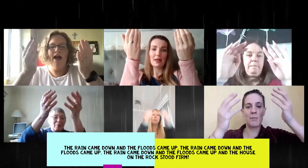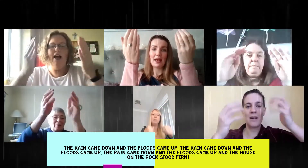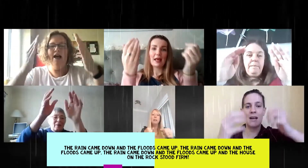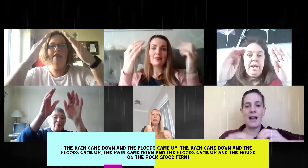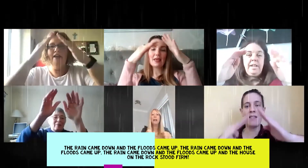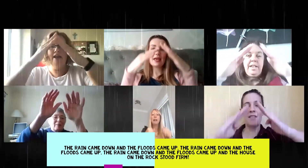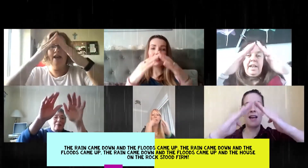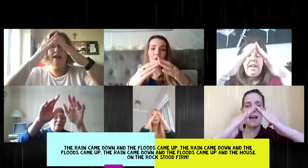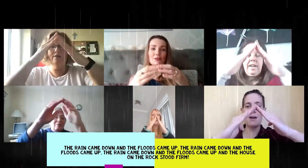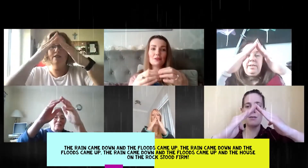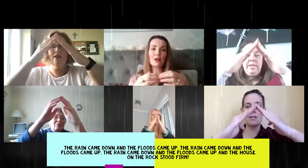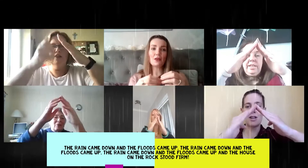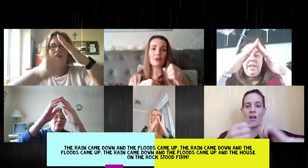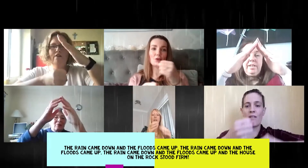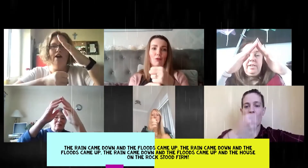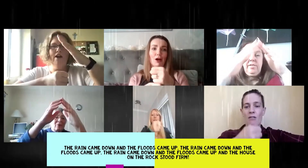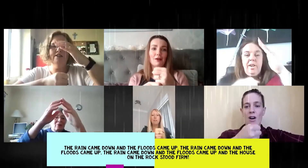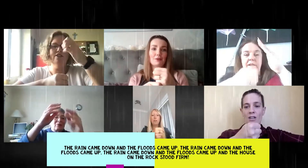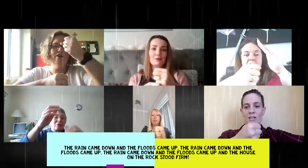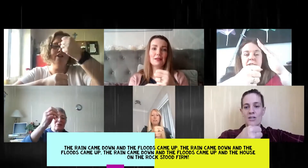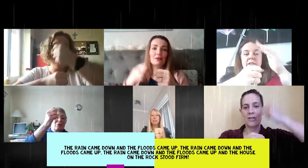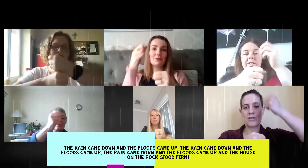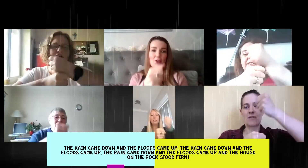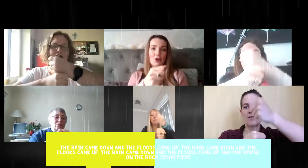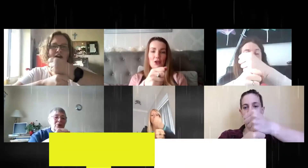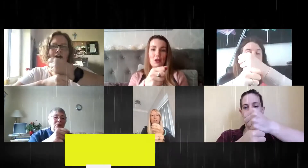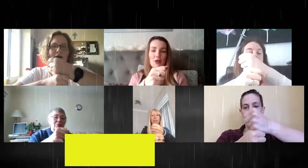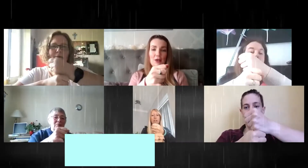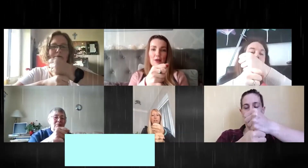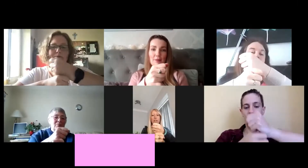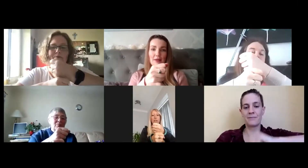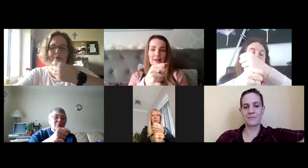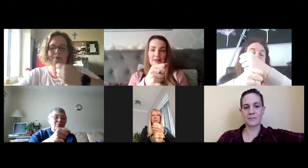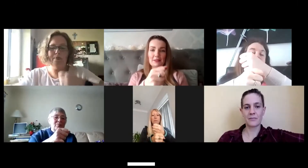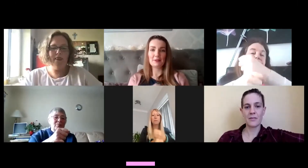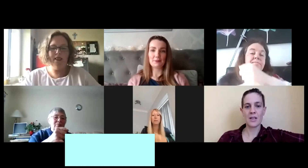And the house of the redstone burned